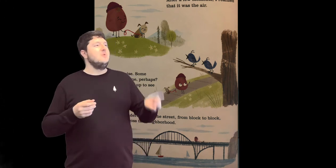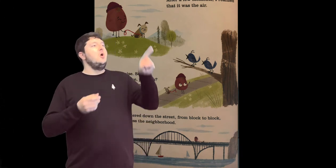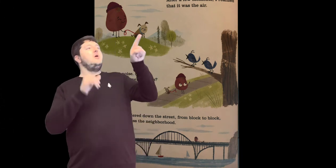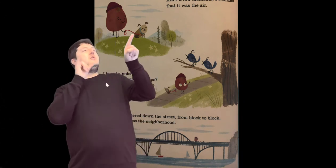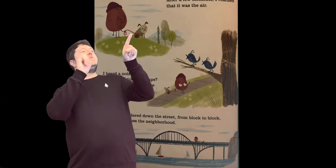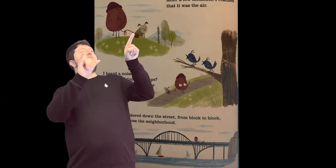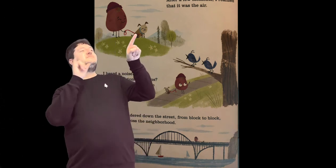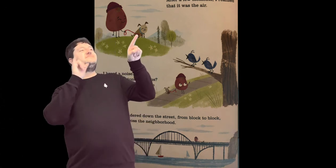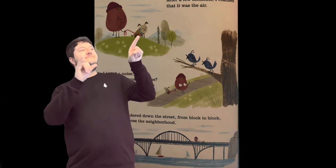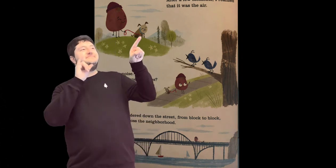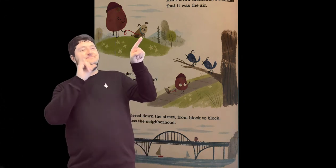to see some birds